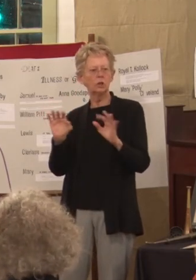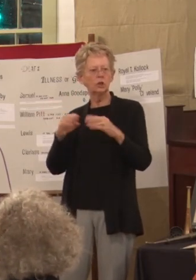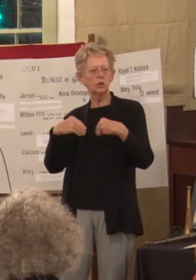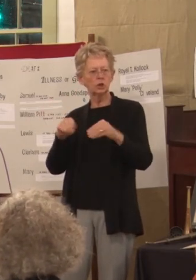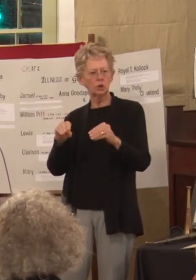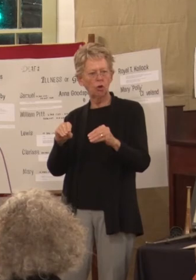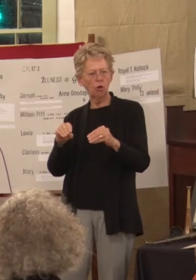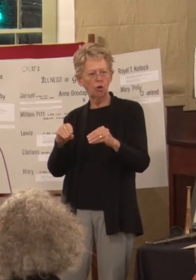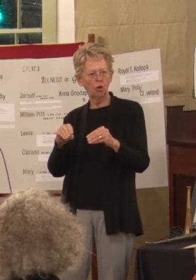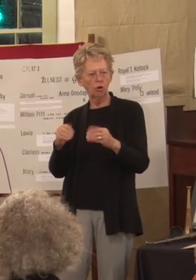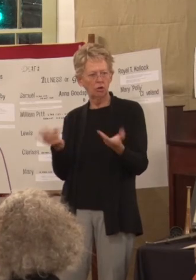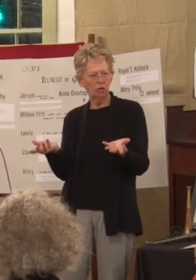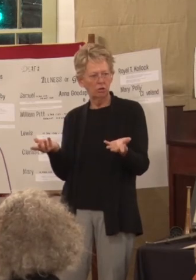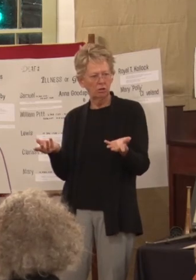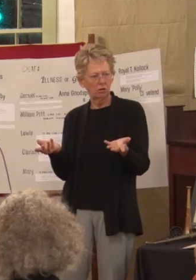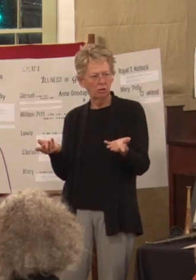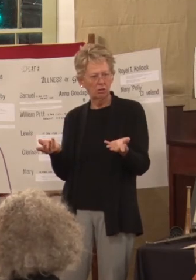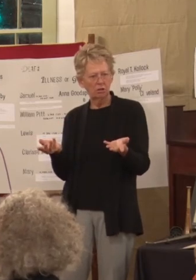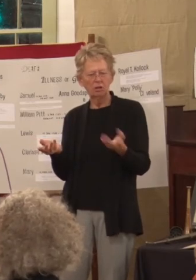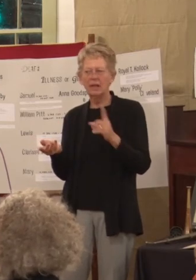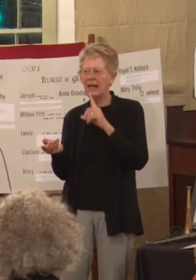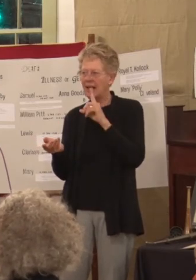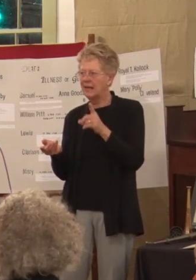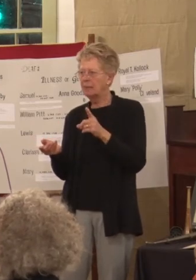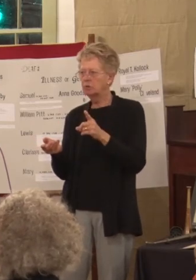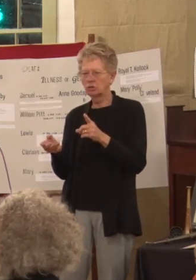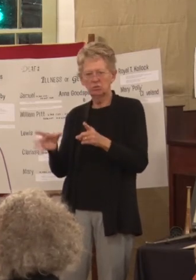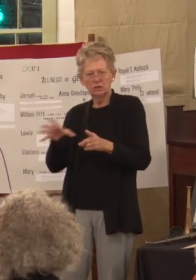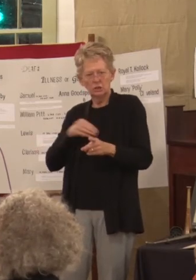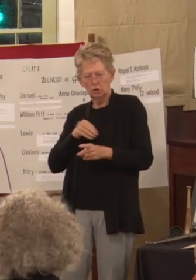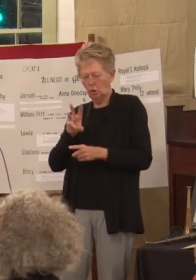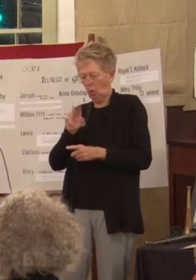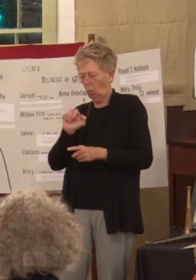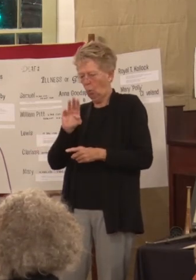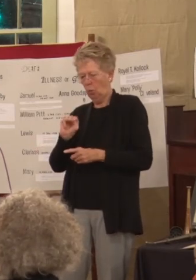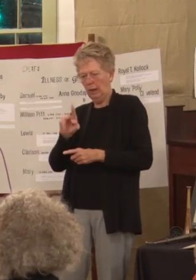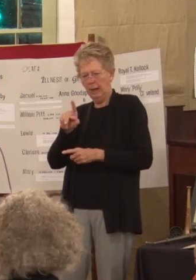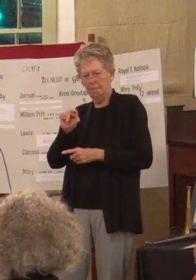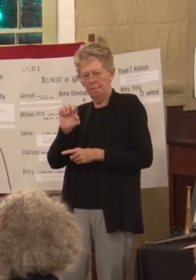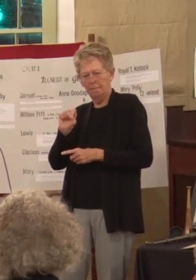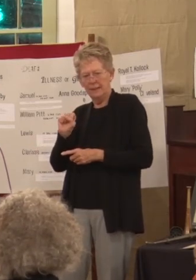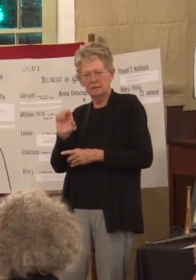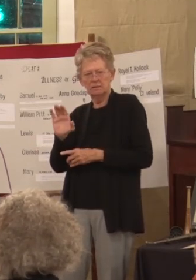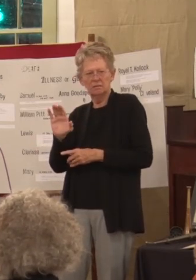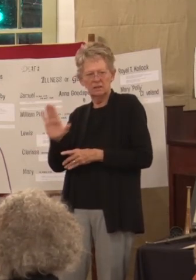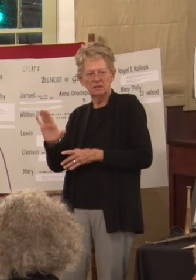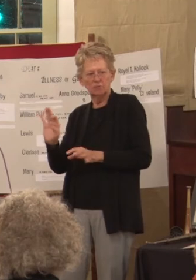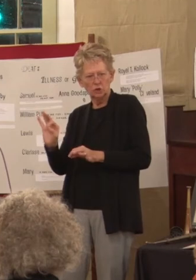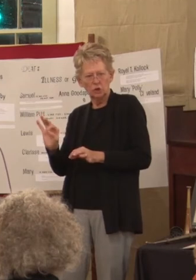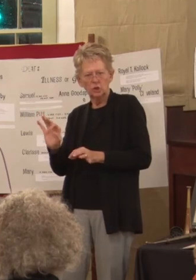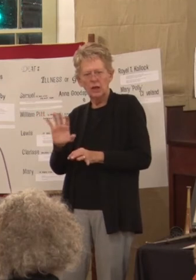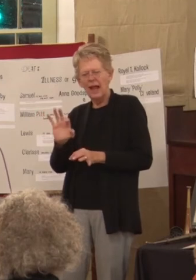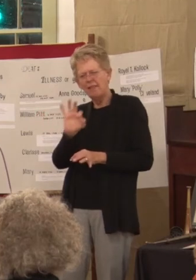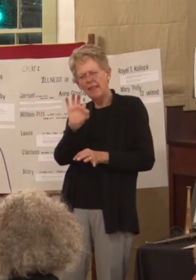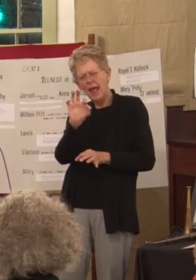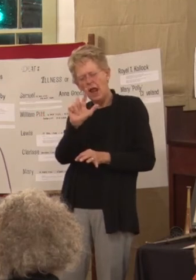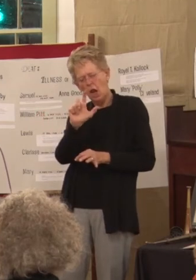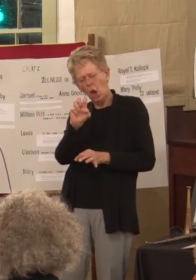furniture store and I'm sure he took William Pitt's furniture and did the same and then for Lewis to own a farm